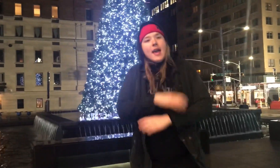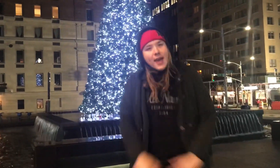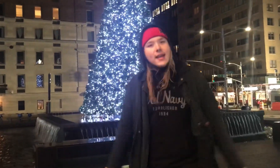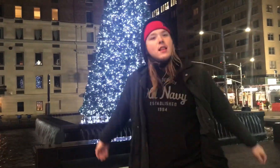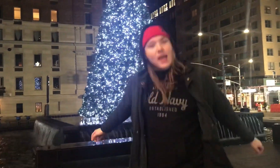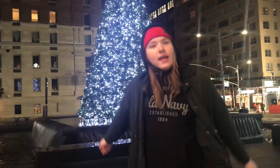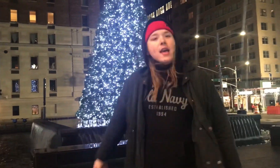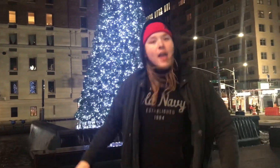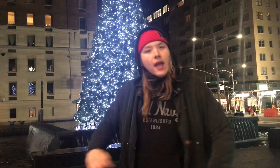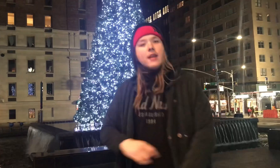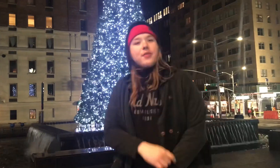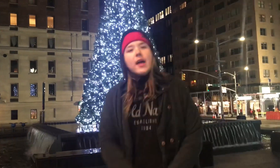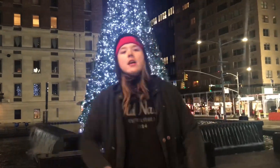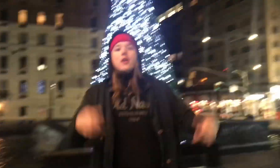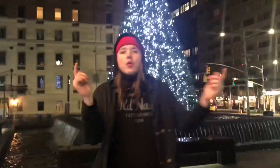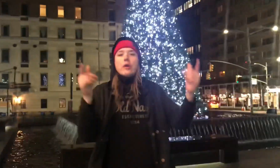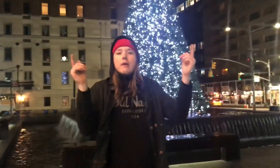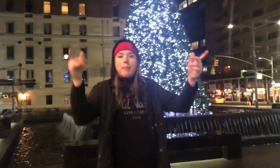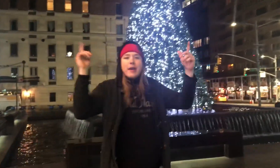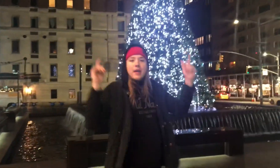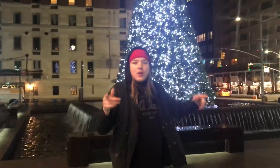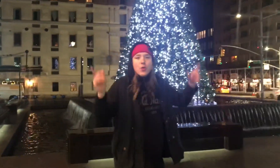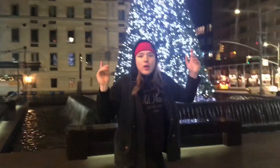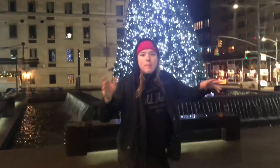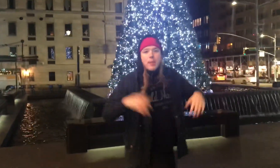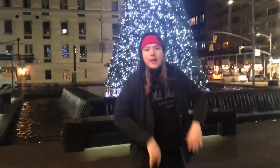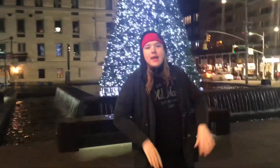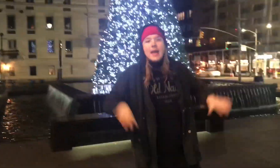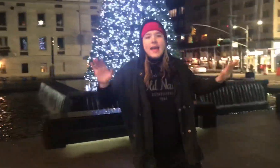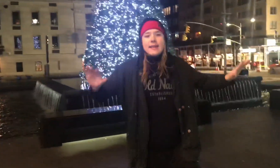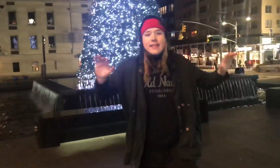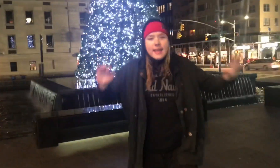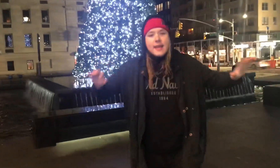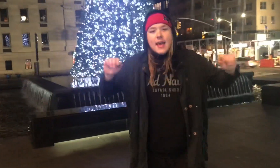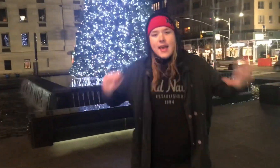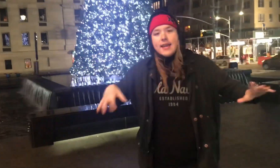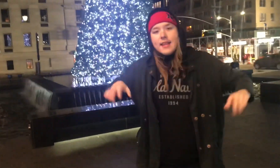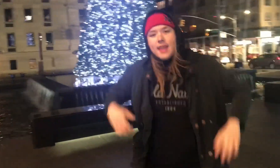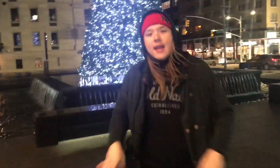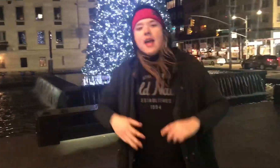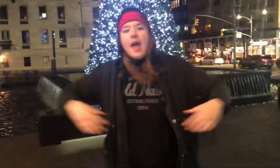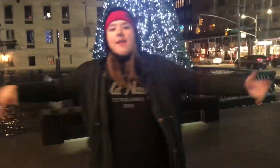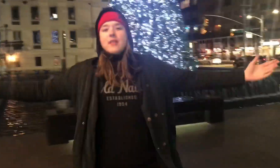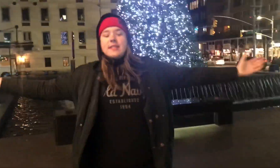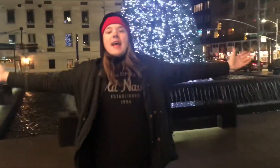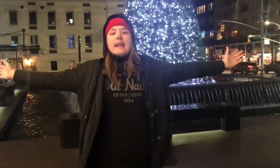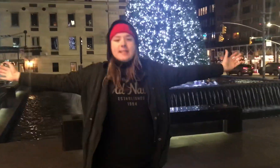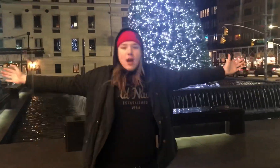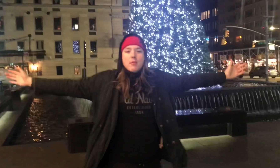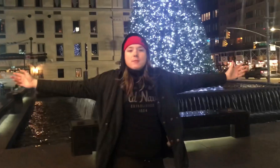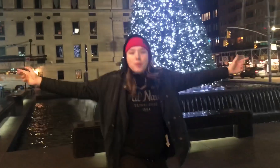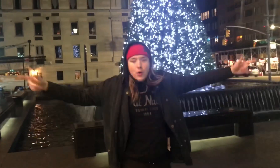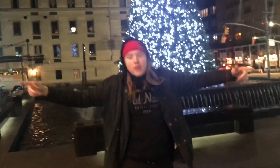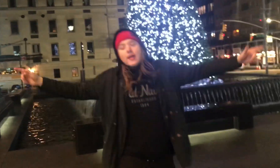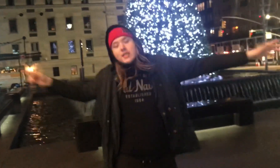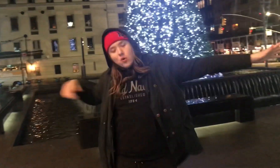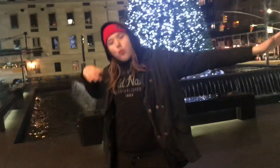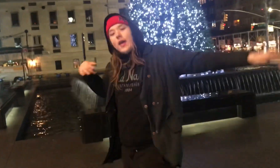you can be, anything, anything. You can be, you can be, anything, anything. Every day a star is